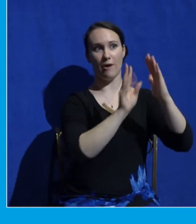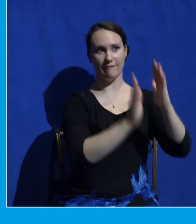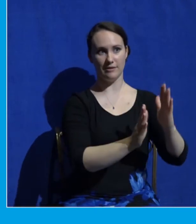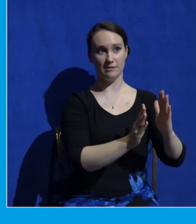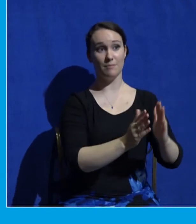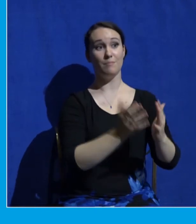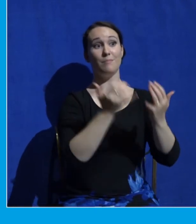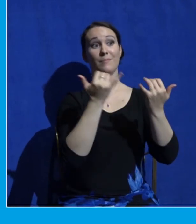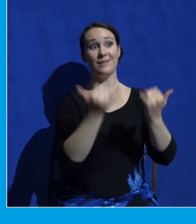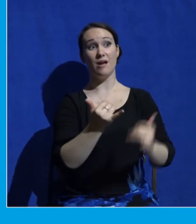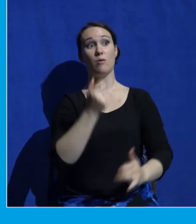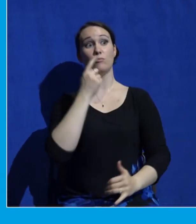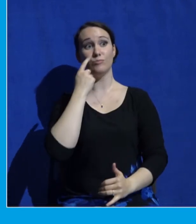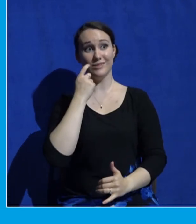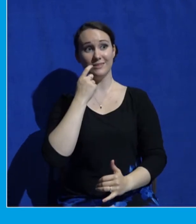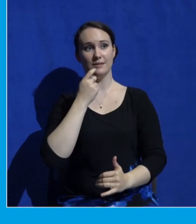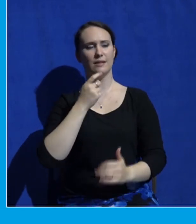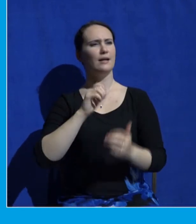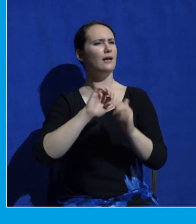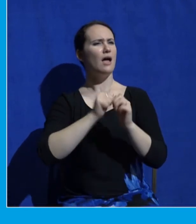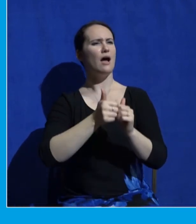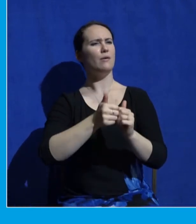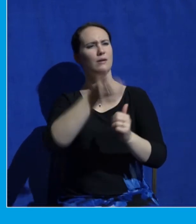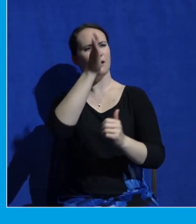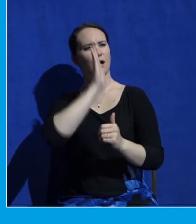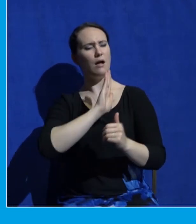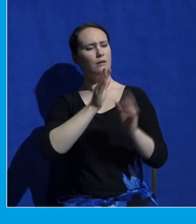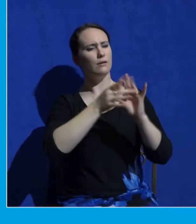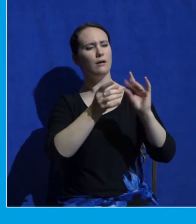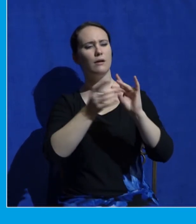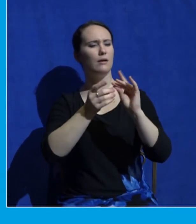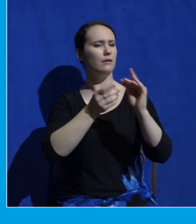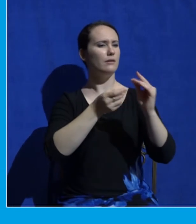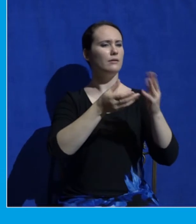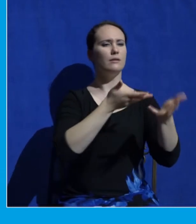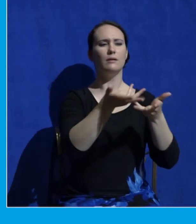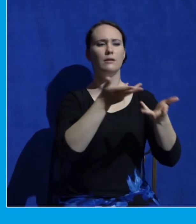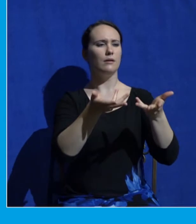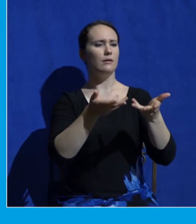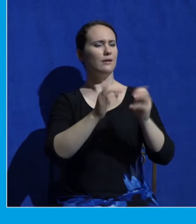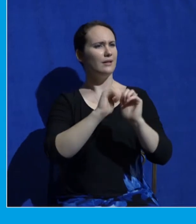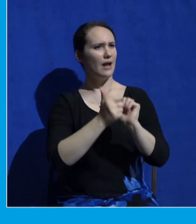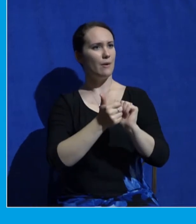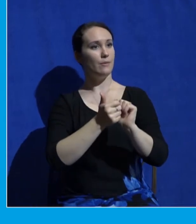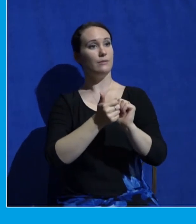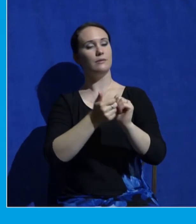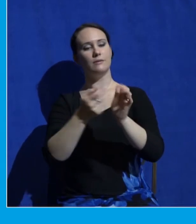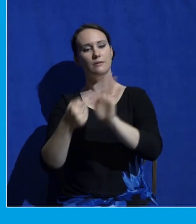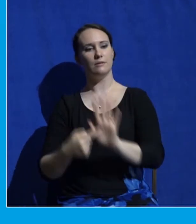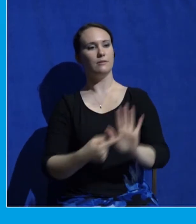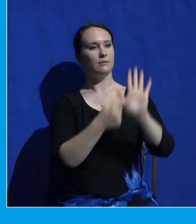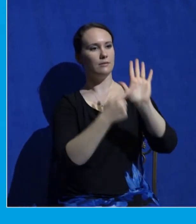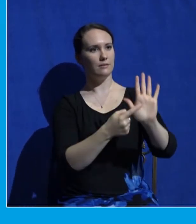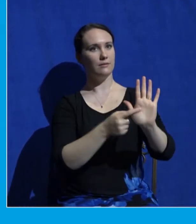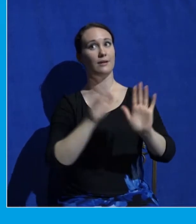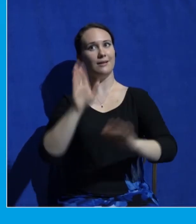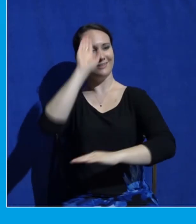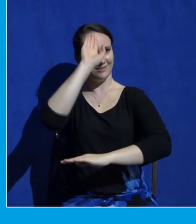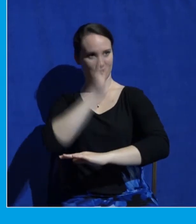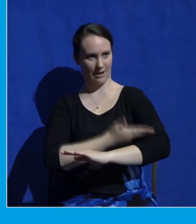to us by his son. Jesus is the word of God and life is